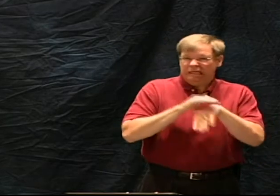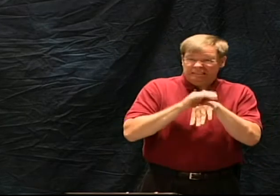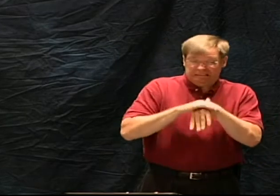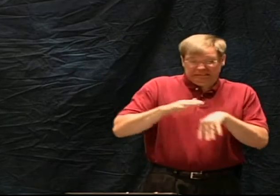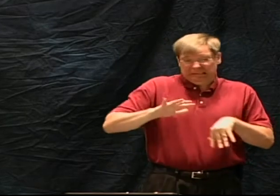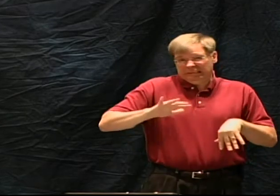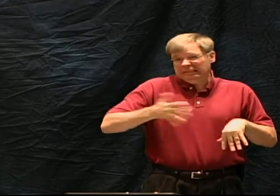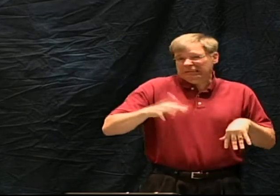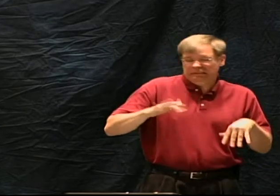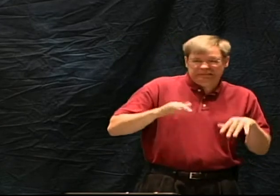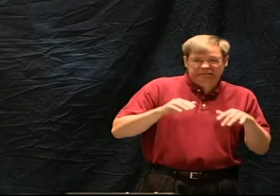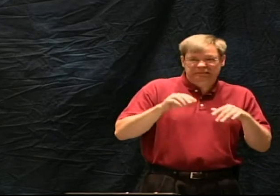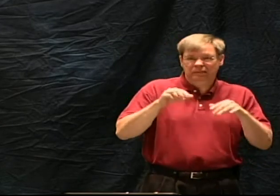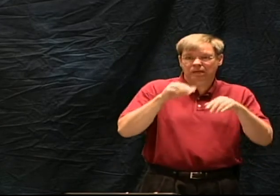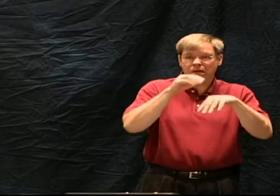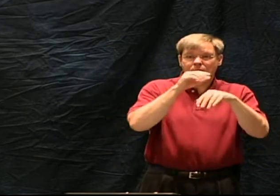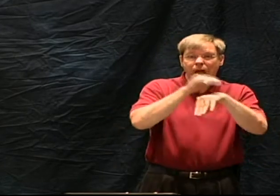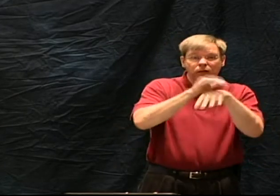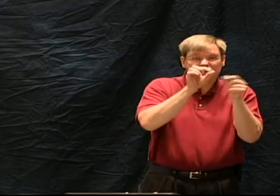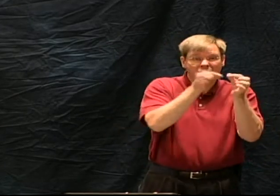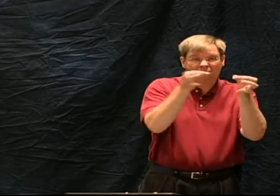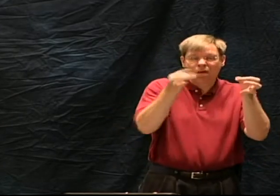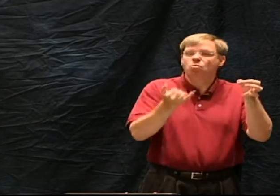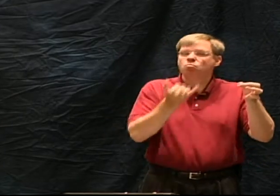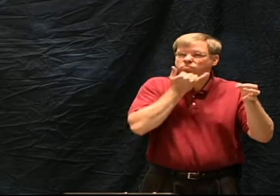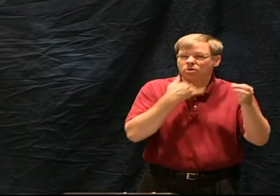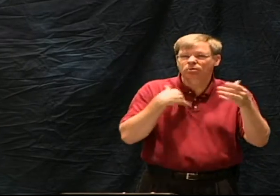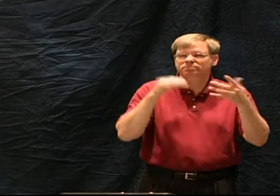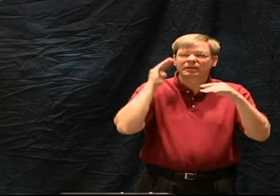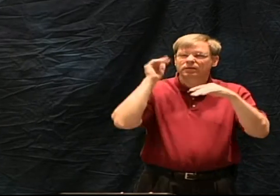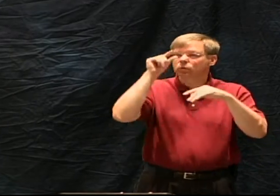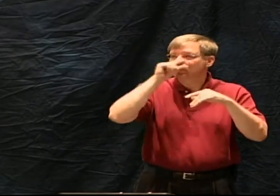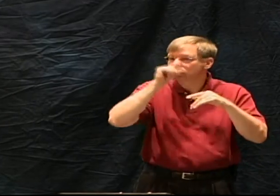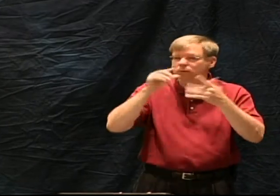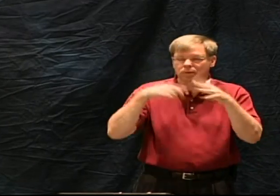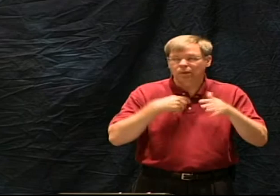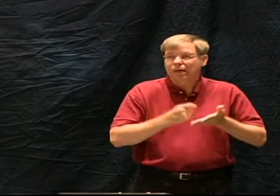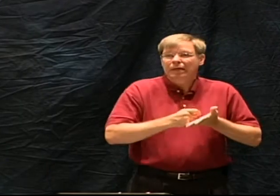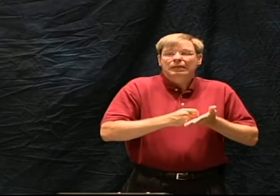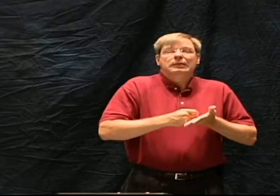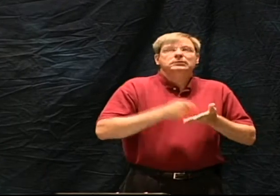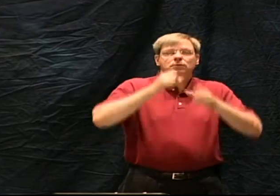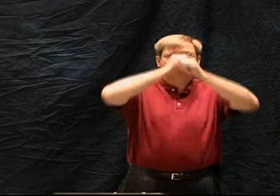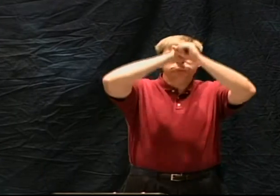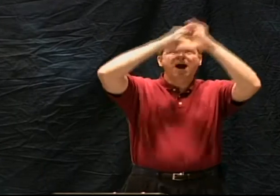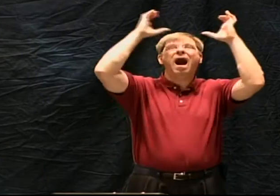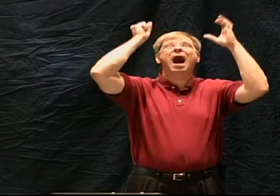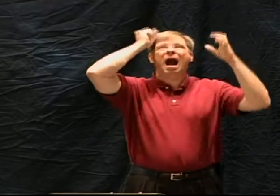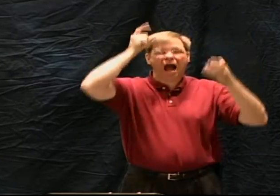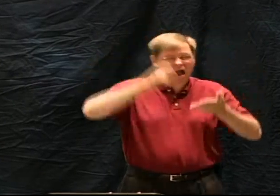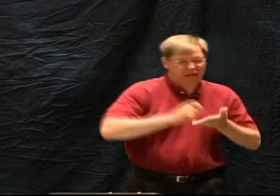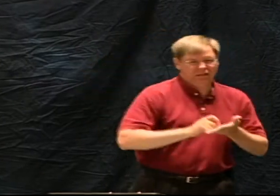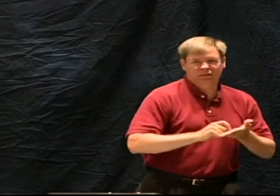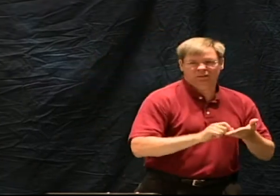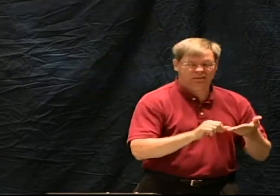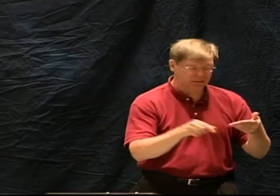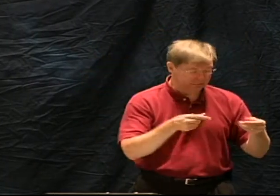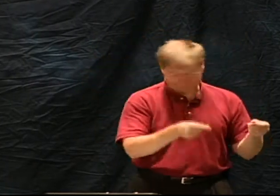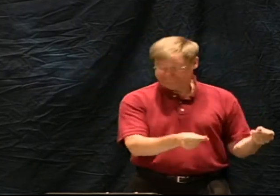those who did not have as good language skills did not write as well. All that was